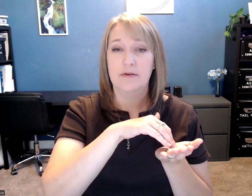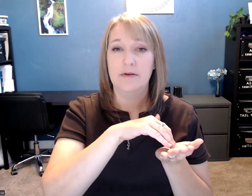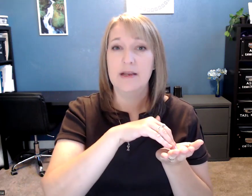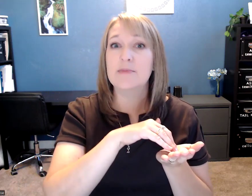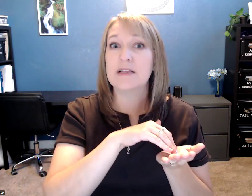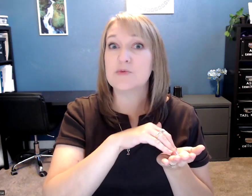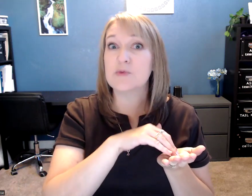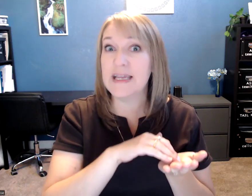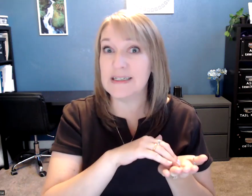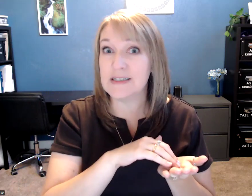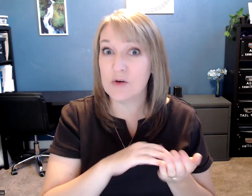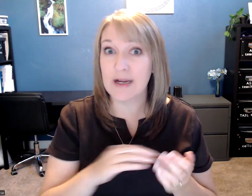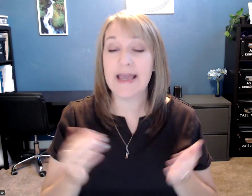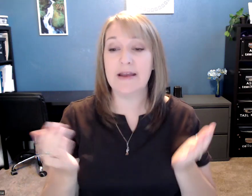And it means repeat or again.